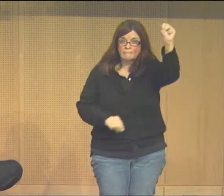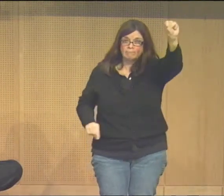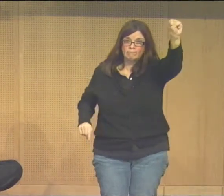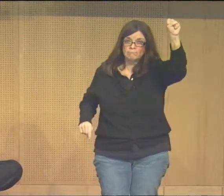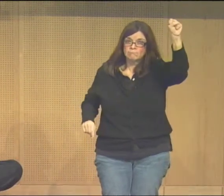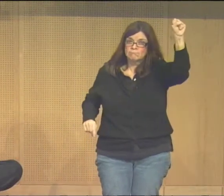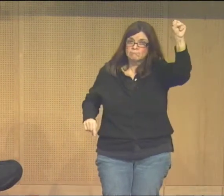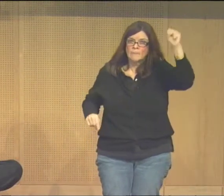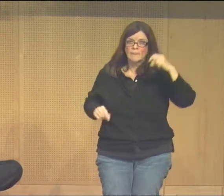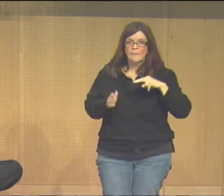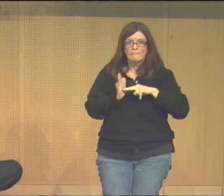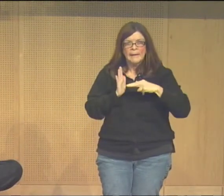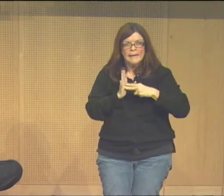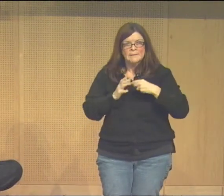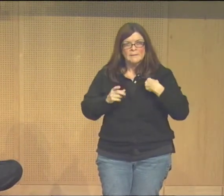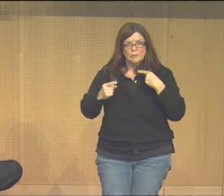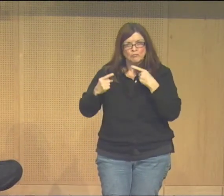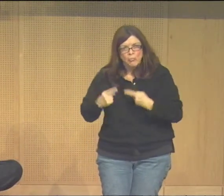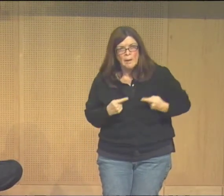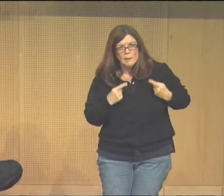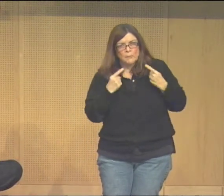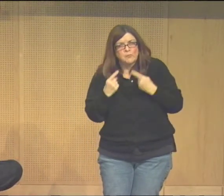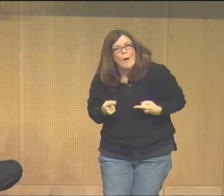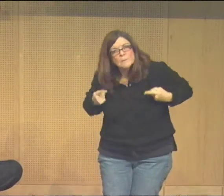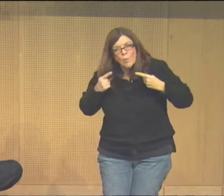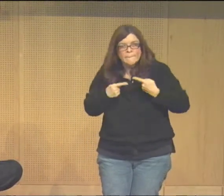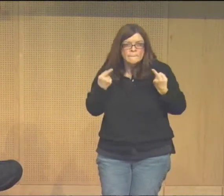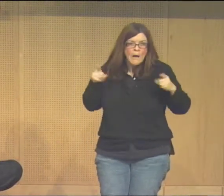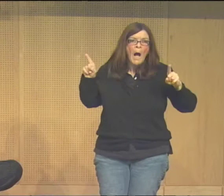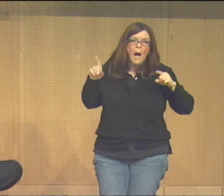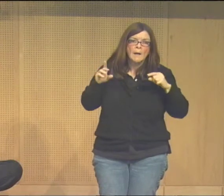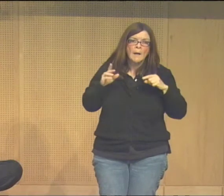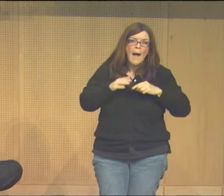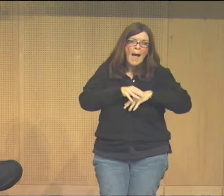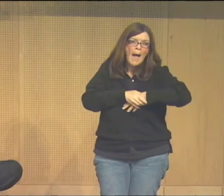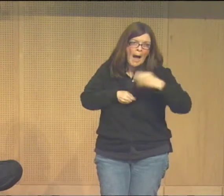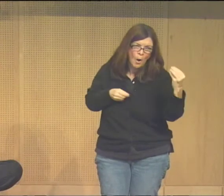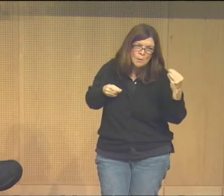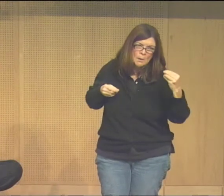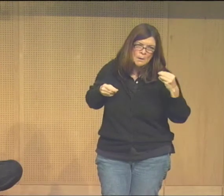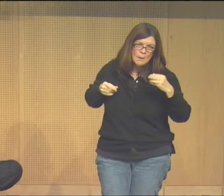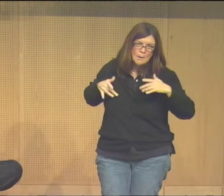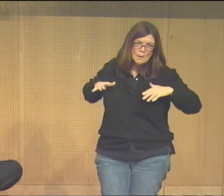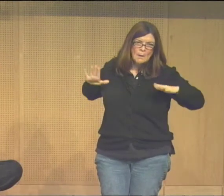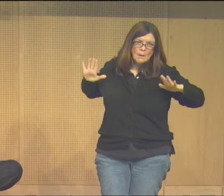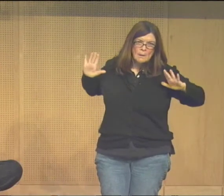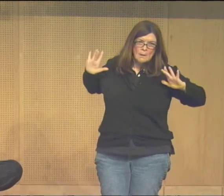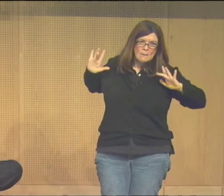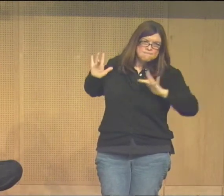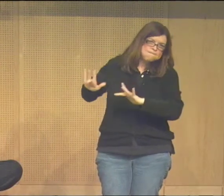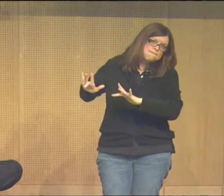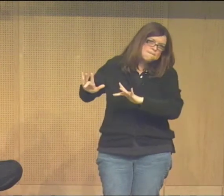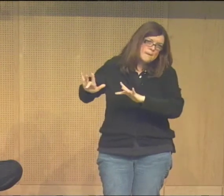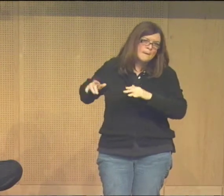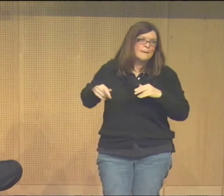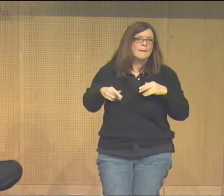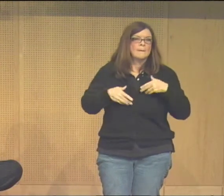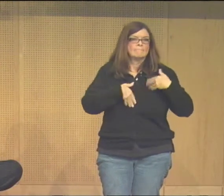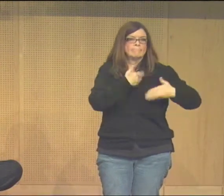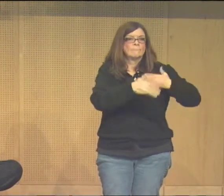There's another hand in sort of a Deaf Power salute. And that shows the struggles that we finally overcome. Finally, we're out of that oppressive environment.